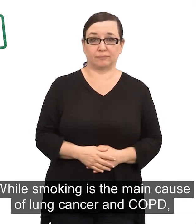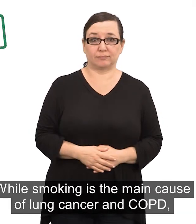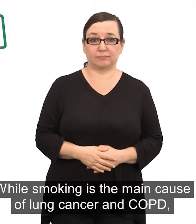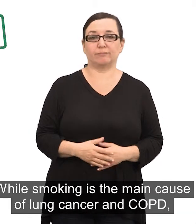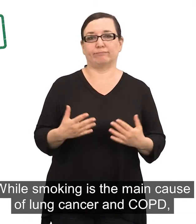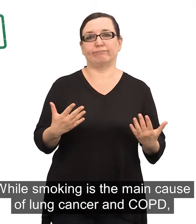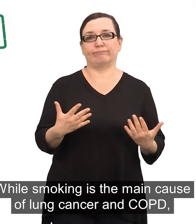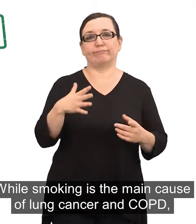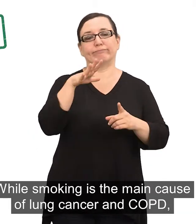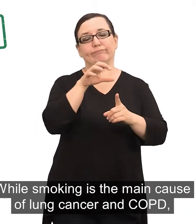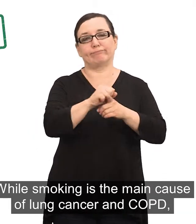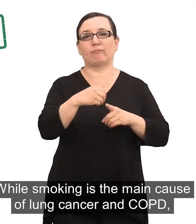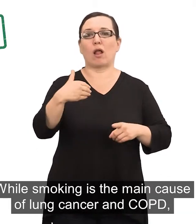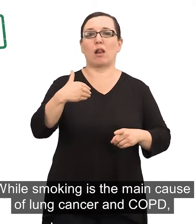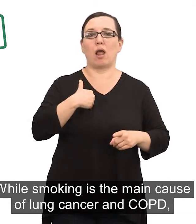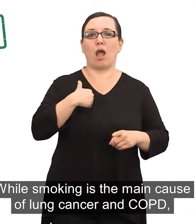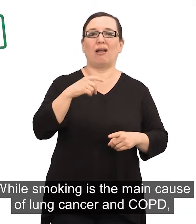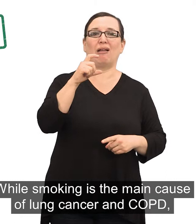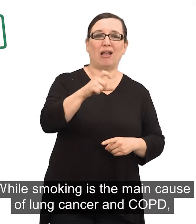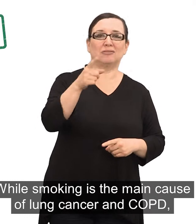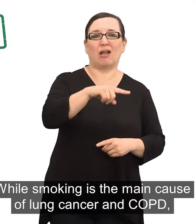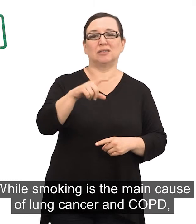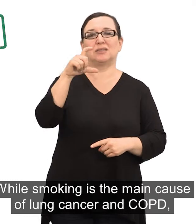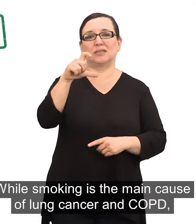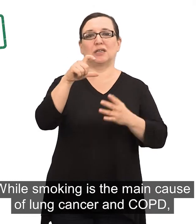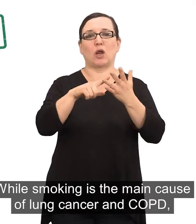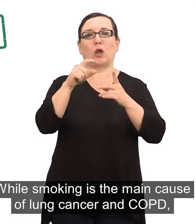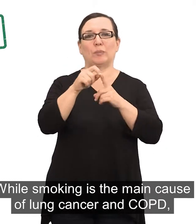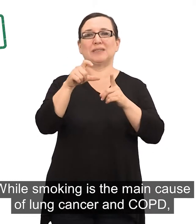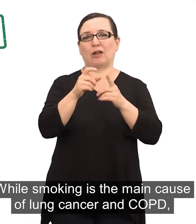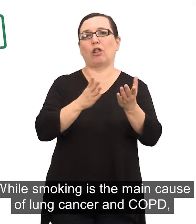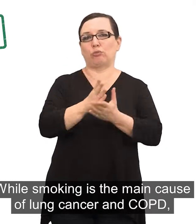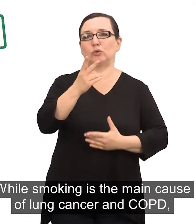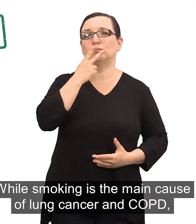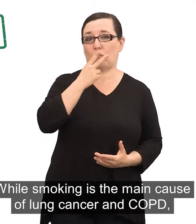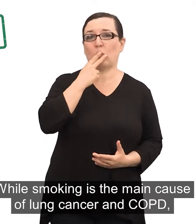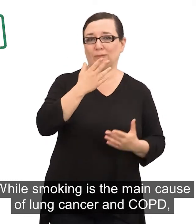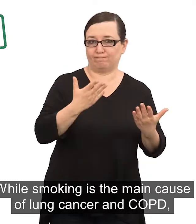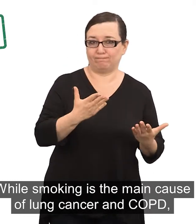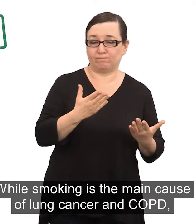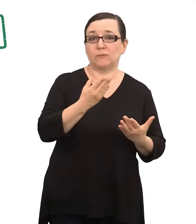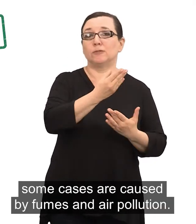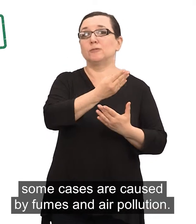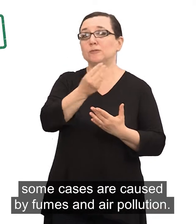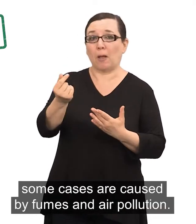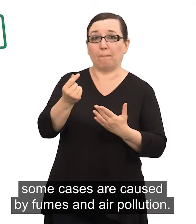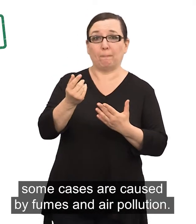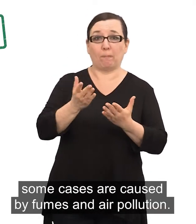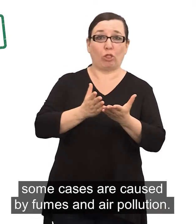While smoking is the main cause of lung cancer and COPD, some cases are caused by